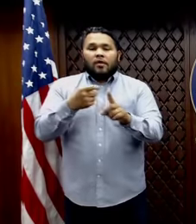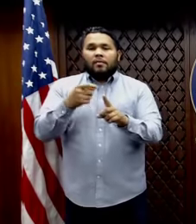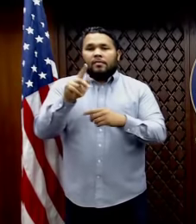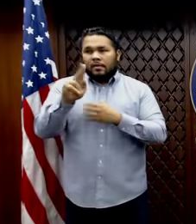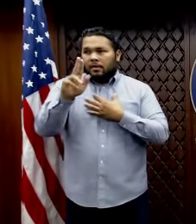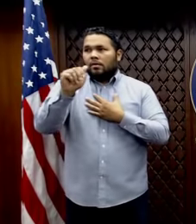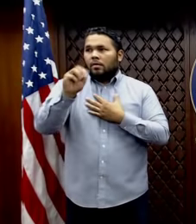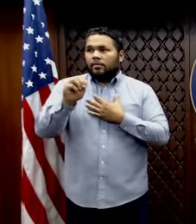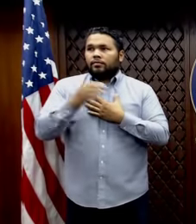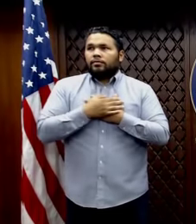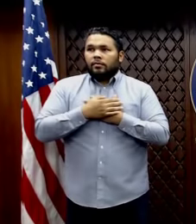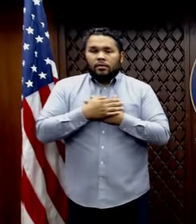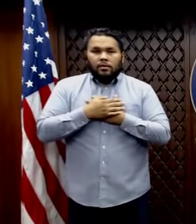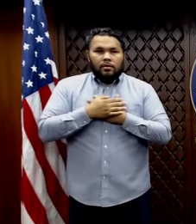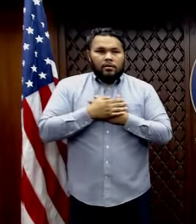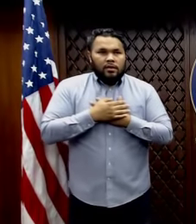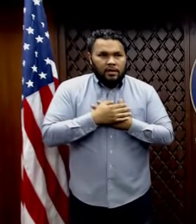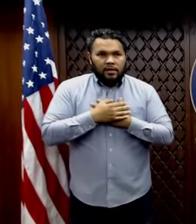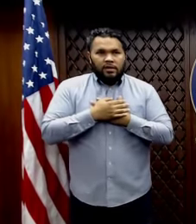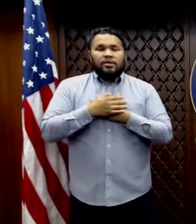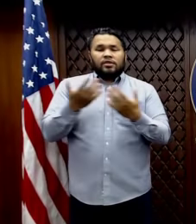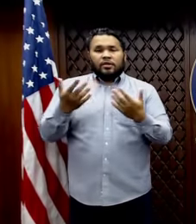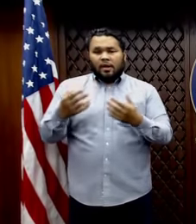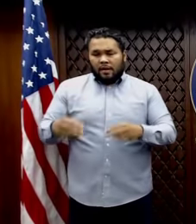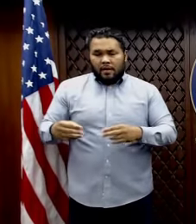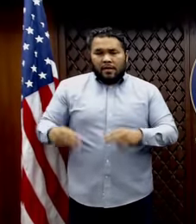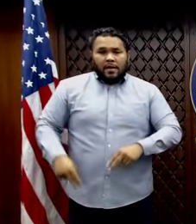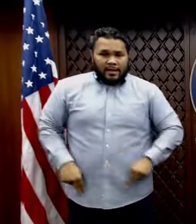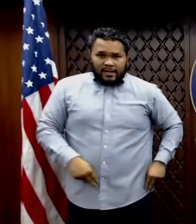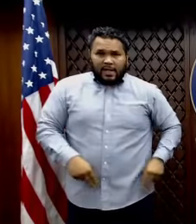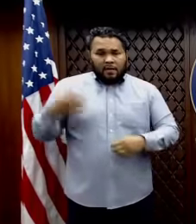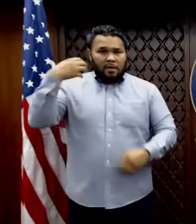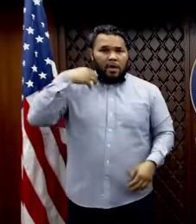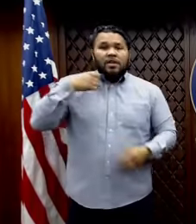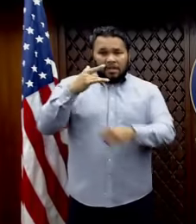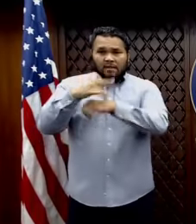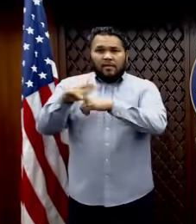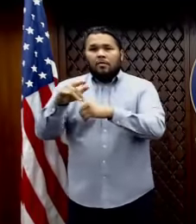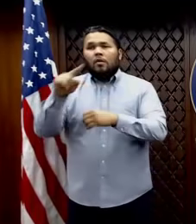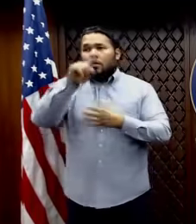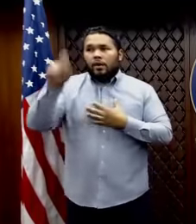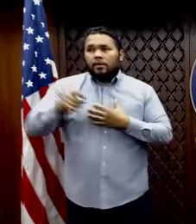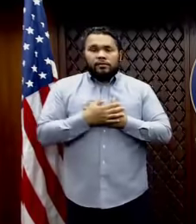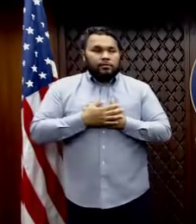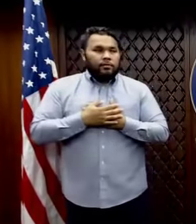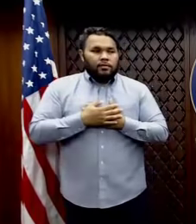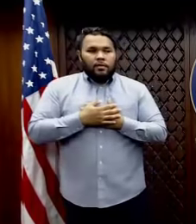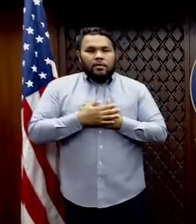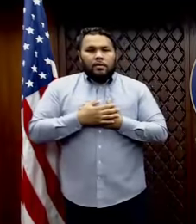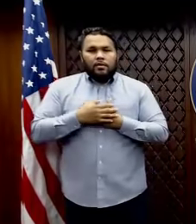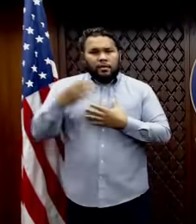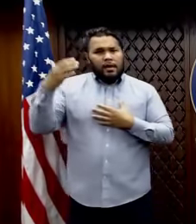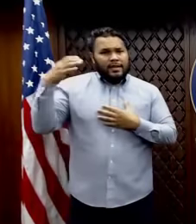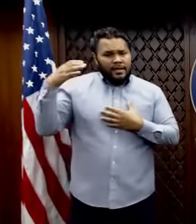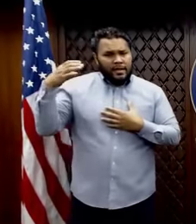Is the Admiral available for questioning as well? Yes, thank you. Okay. My first question is, the captain of the